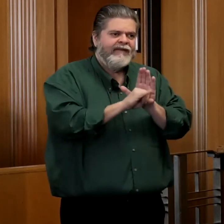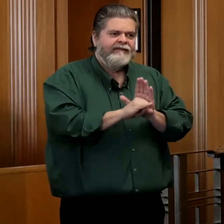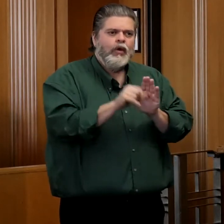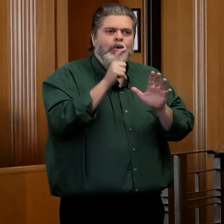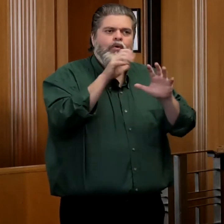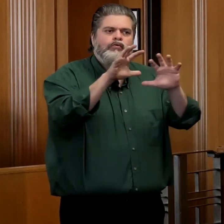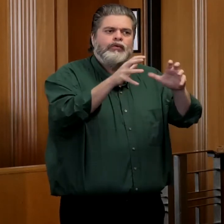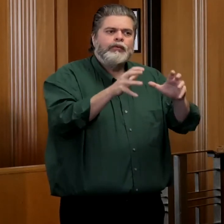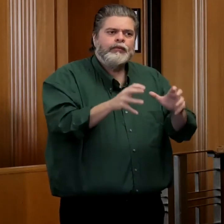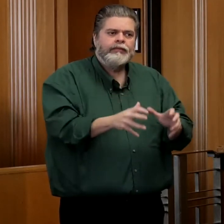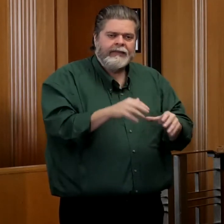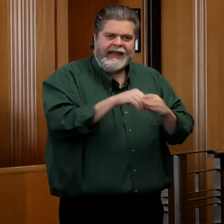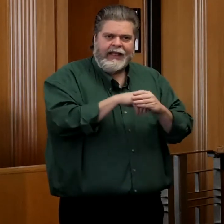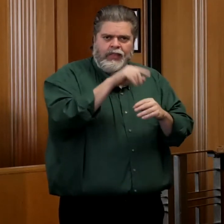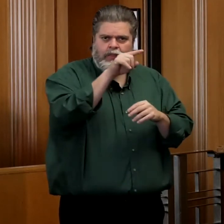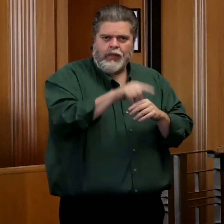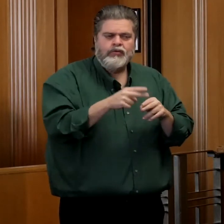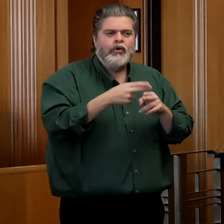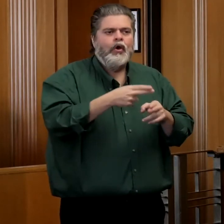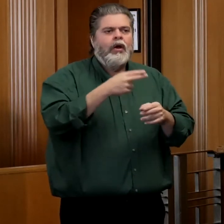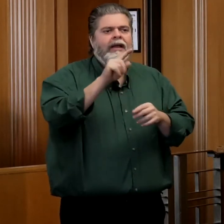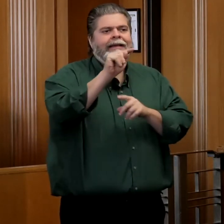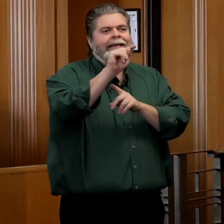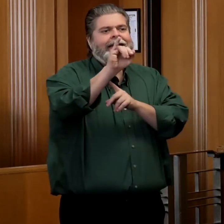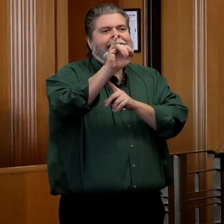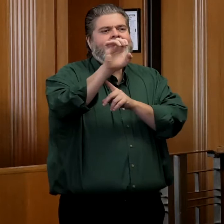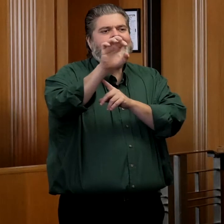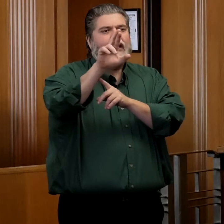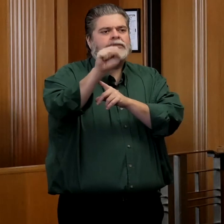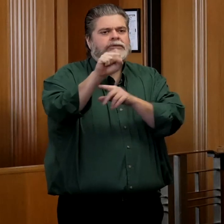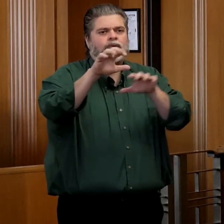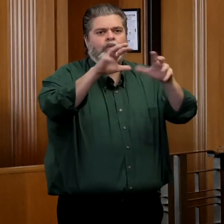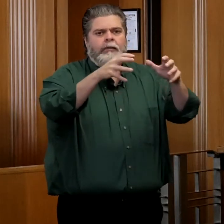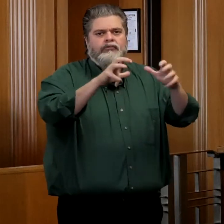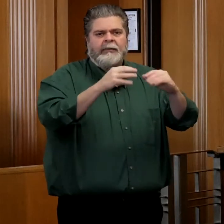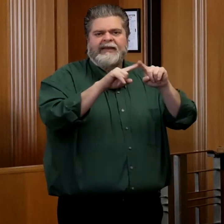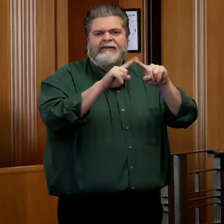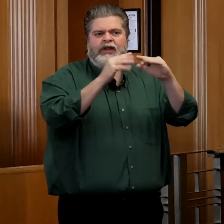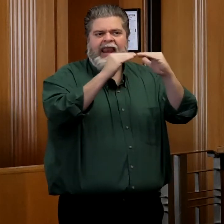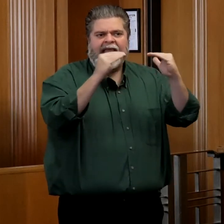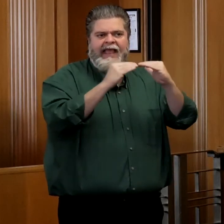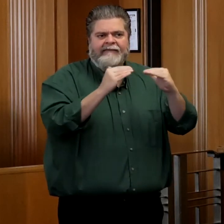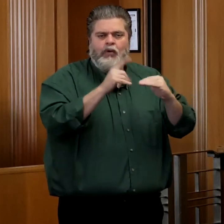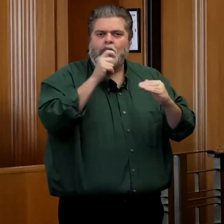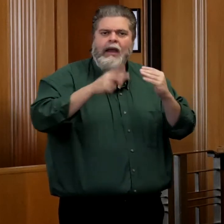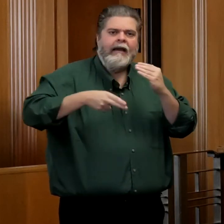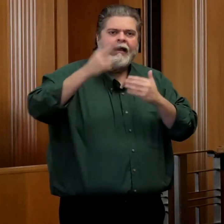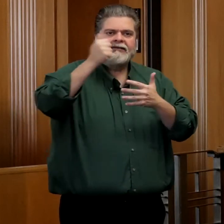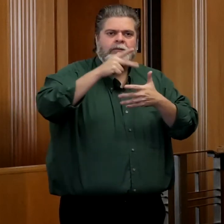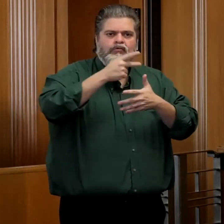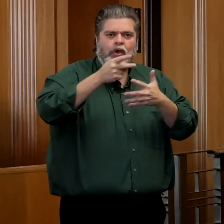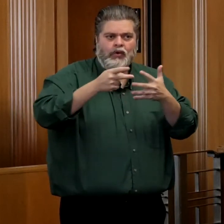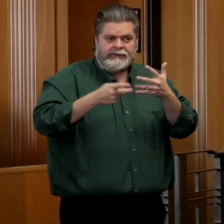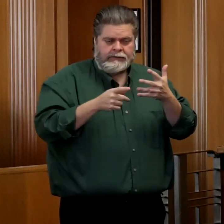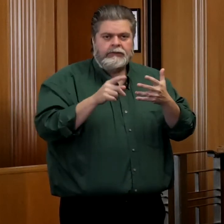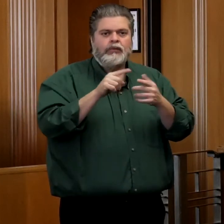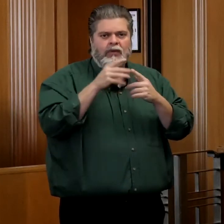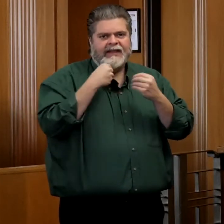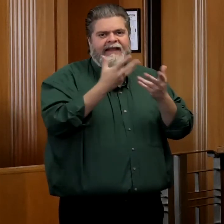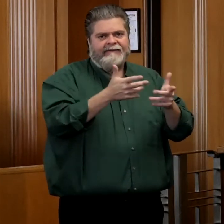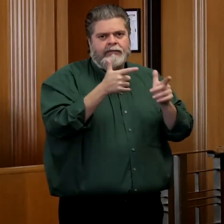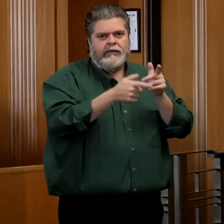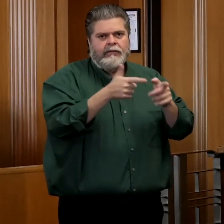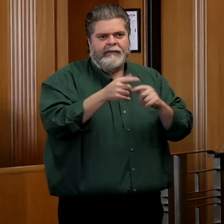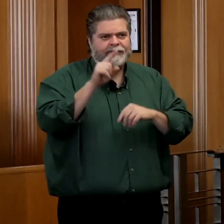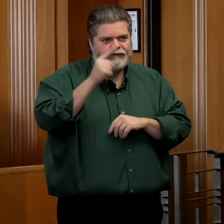populations are within those tiers that have been recommended, or those priorities that have been recommended. So, you know,